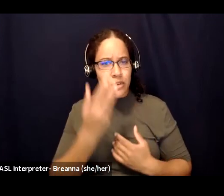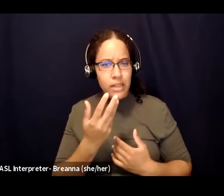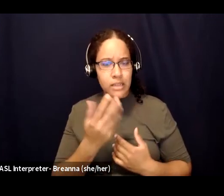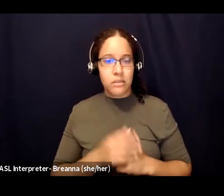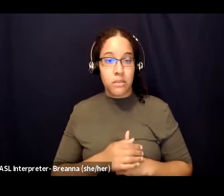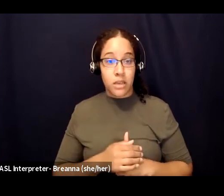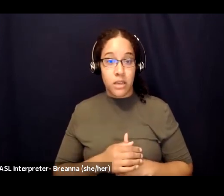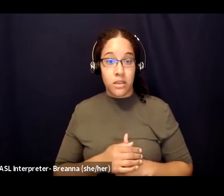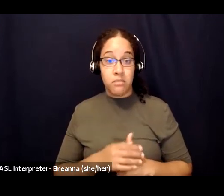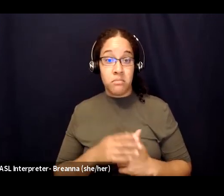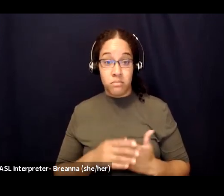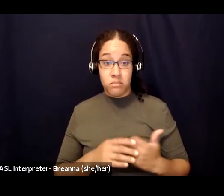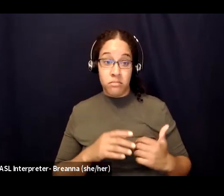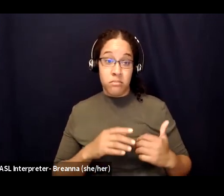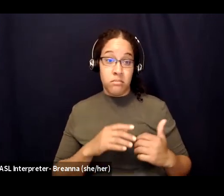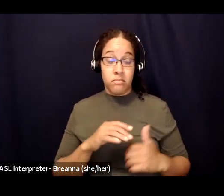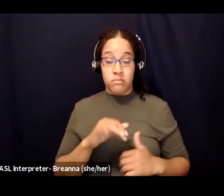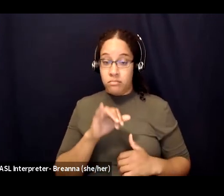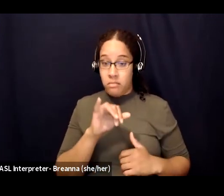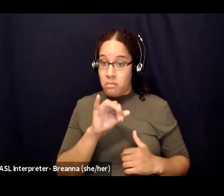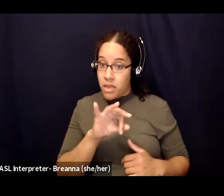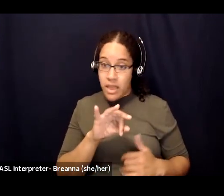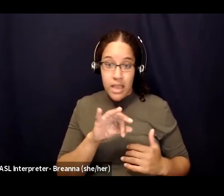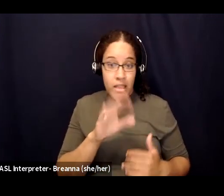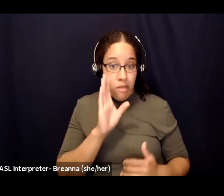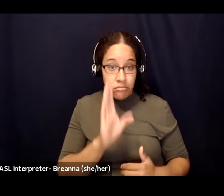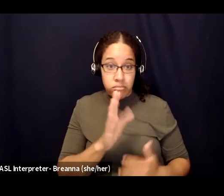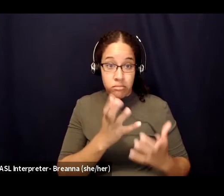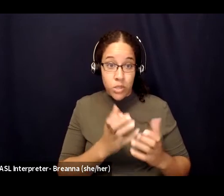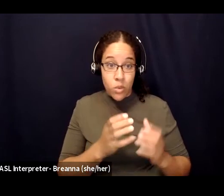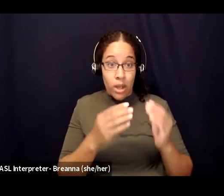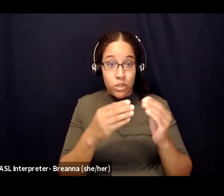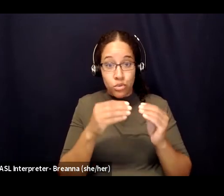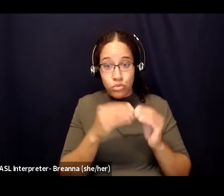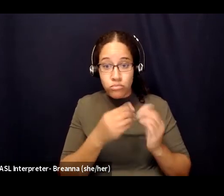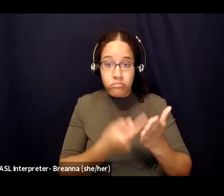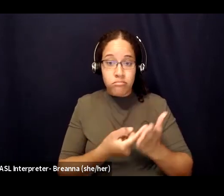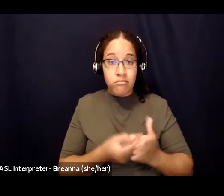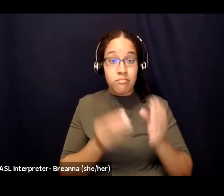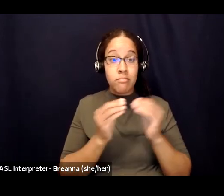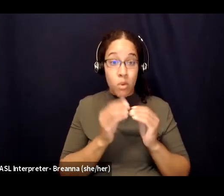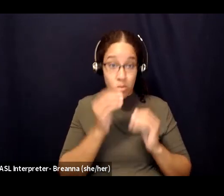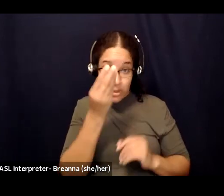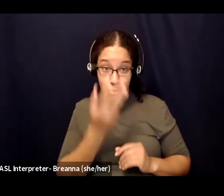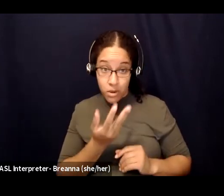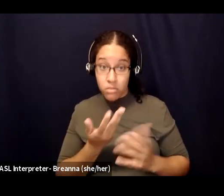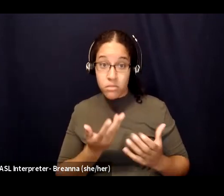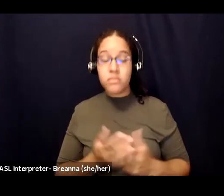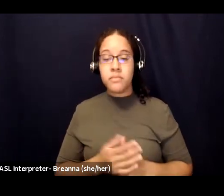about um certain things so that could be how i can support you how that may inform our relationship what